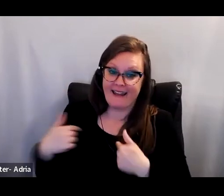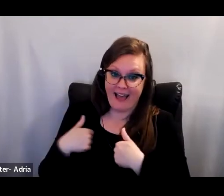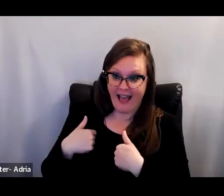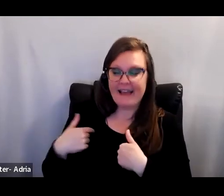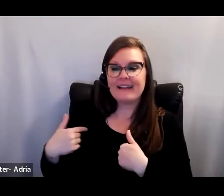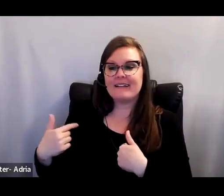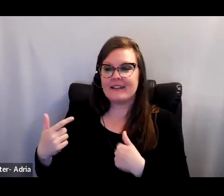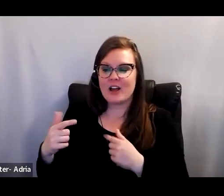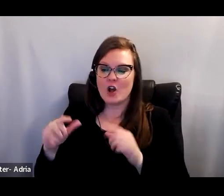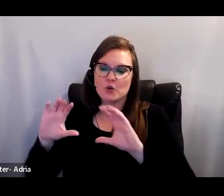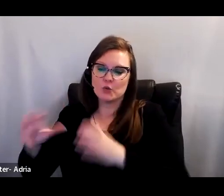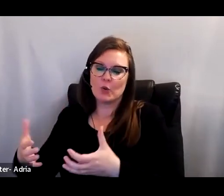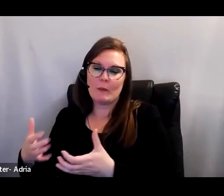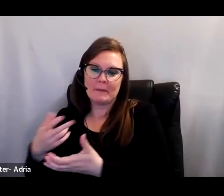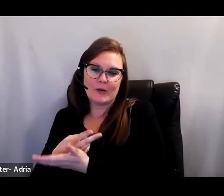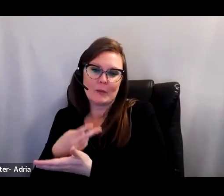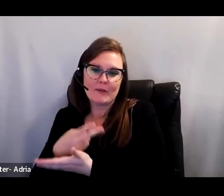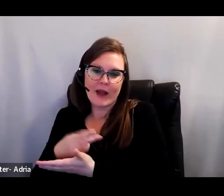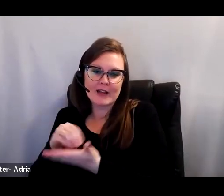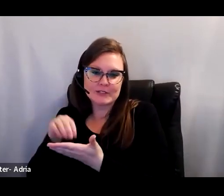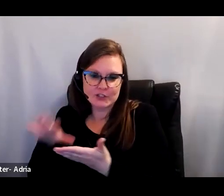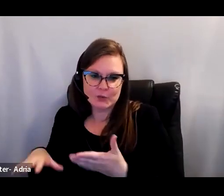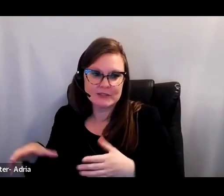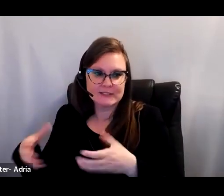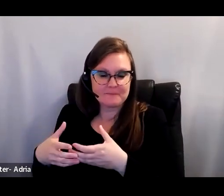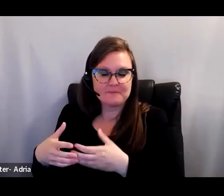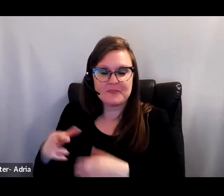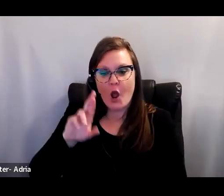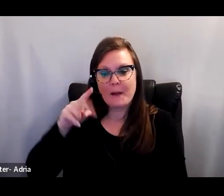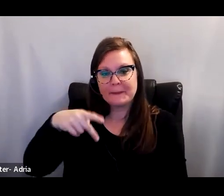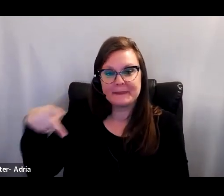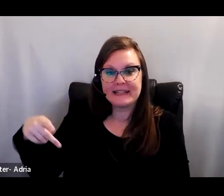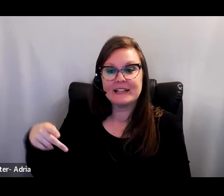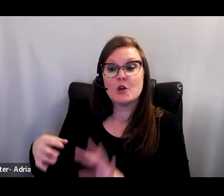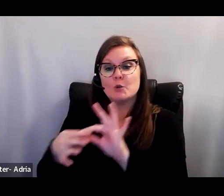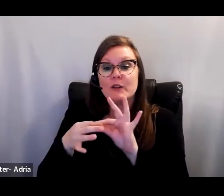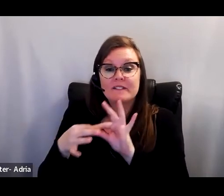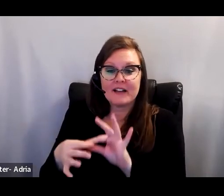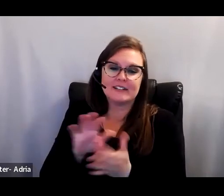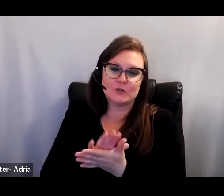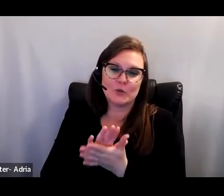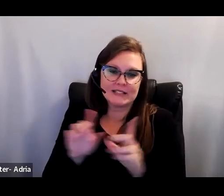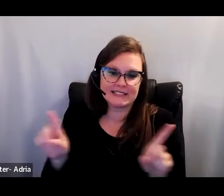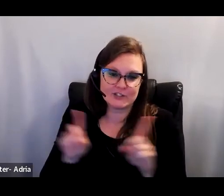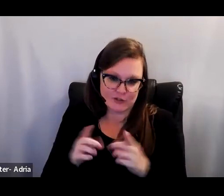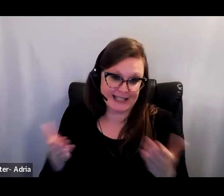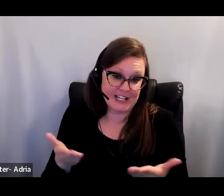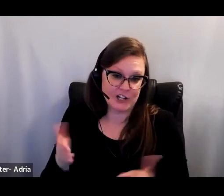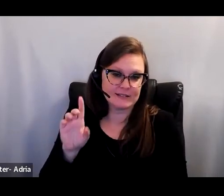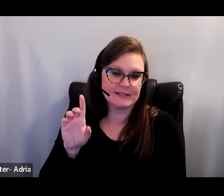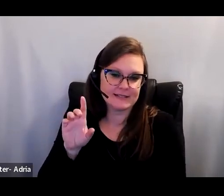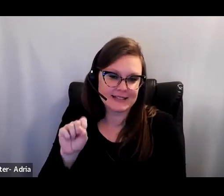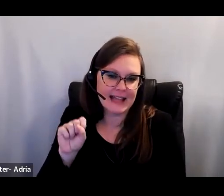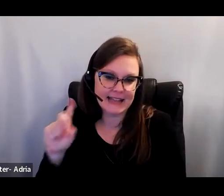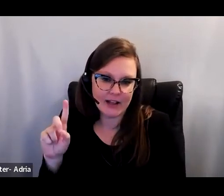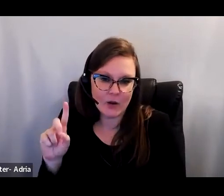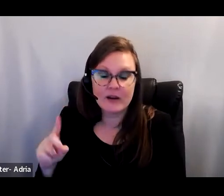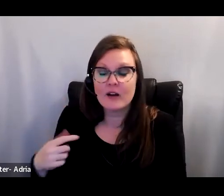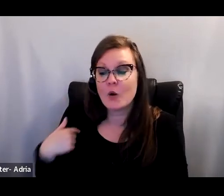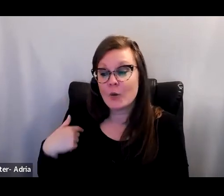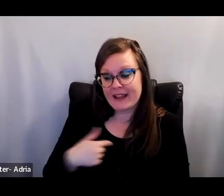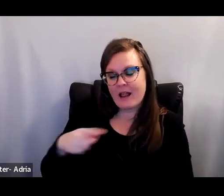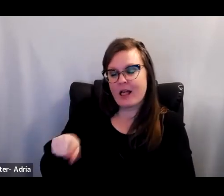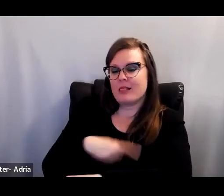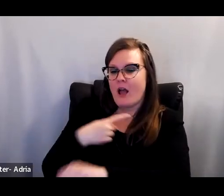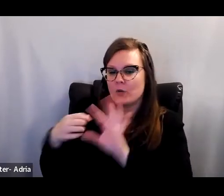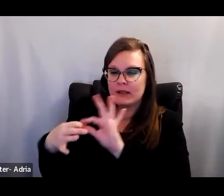involved in a RPP with the Vista Unified School District here in San Diego. We have had a long relationship with this innovative district and have